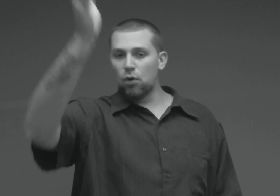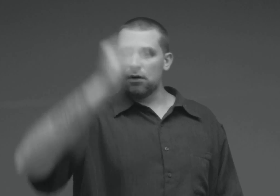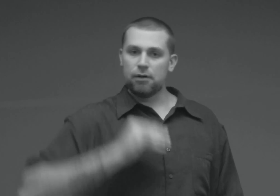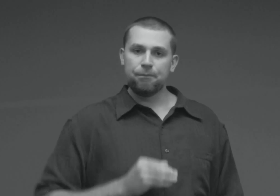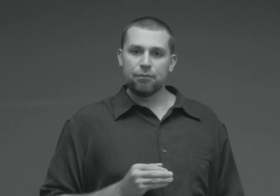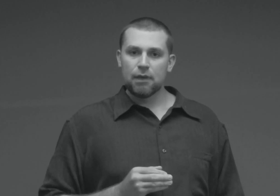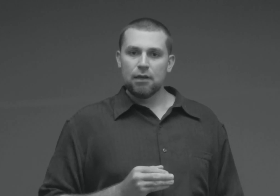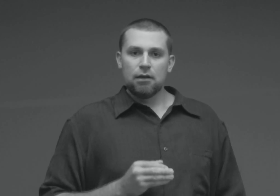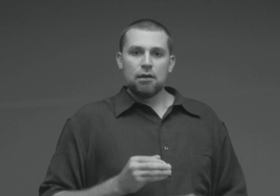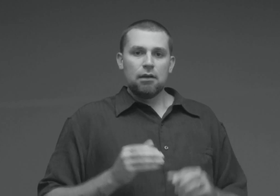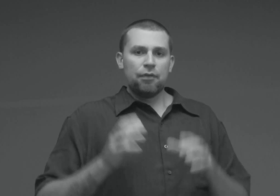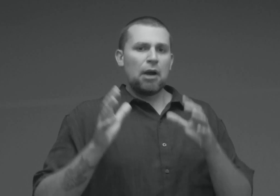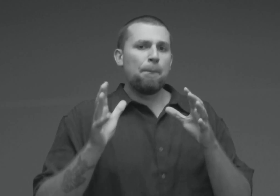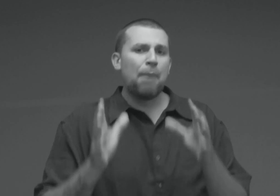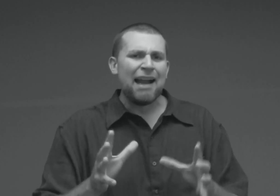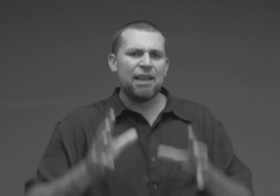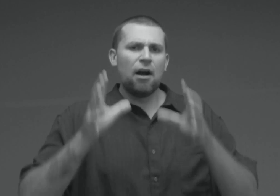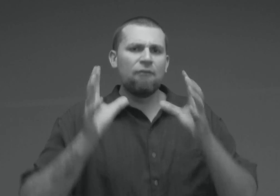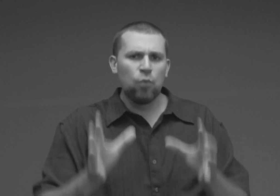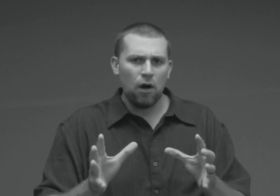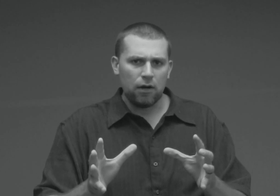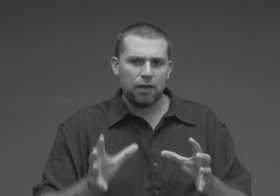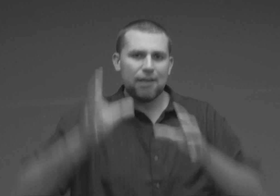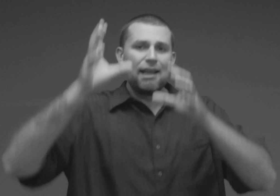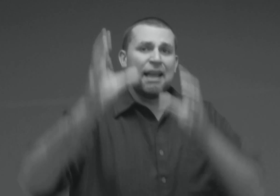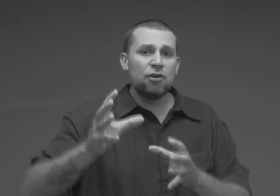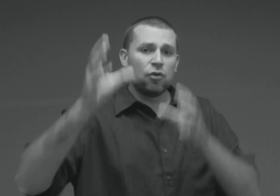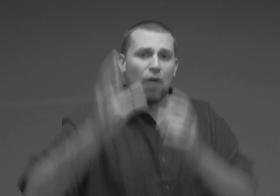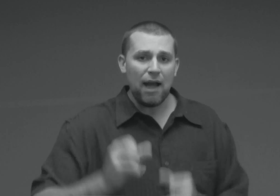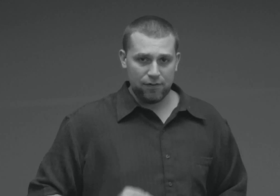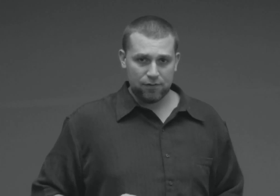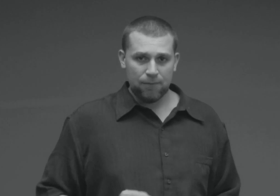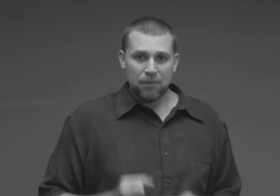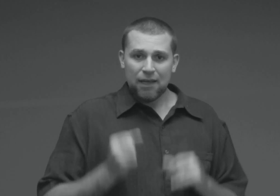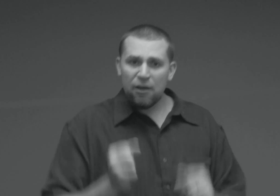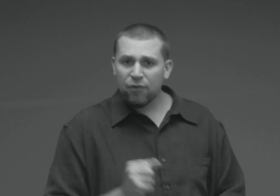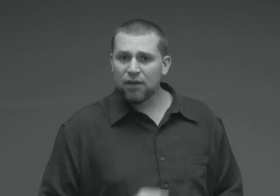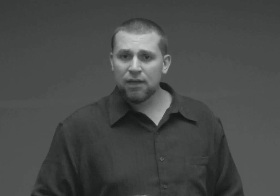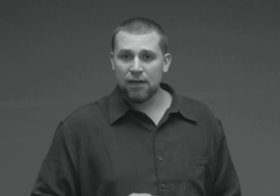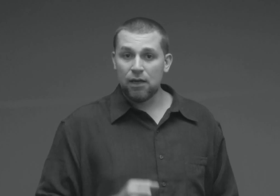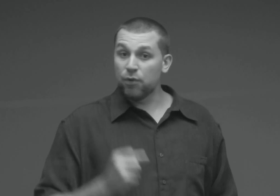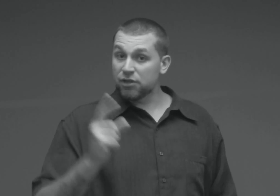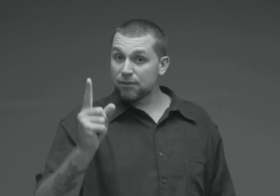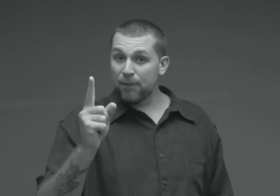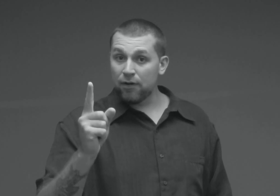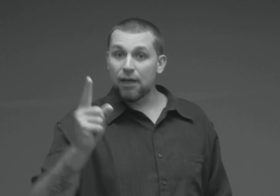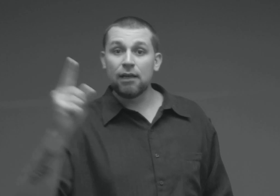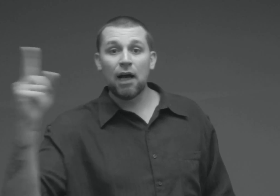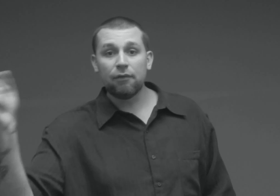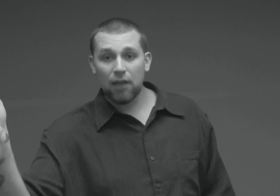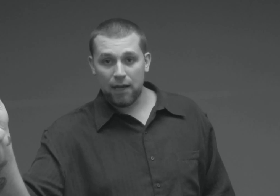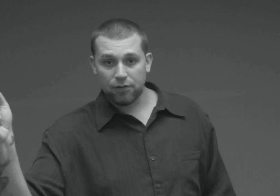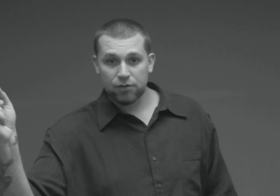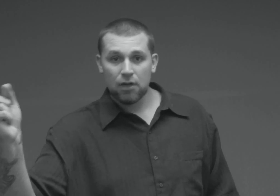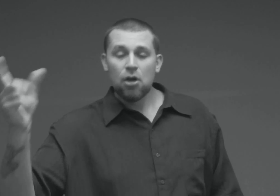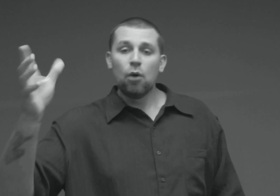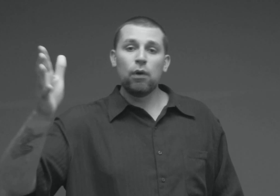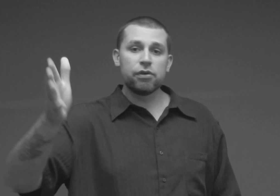Lord, their body of work in Christ, if indeed it was spirit and not flesh, will